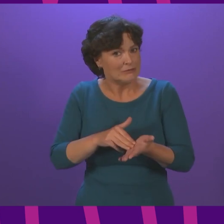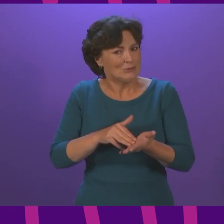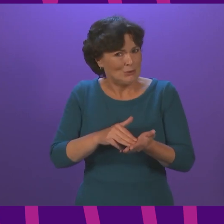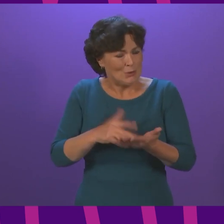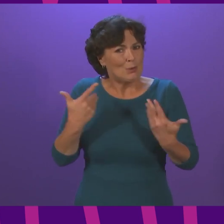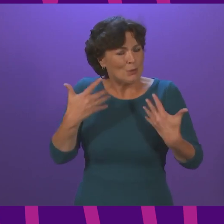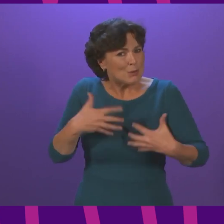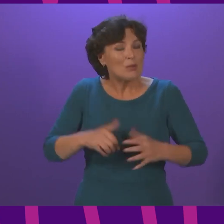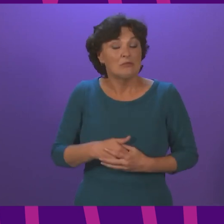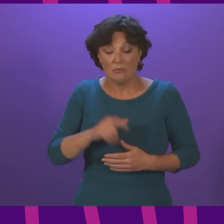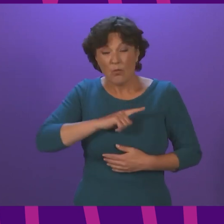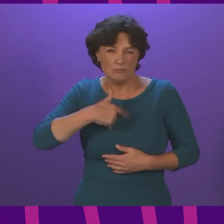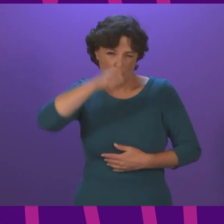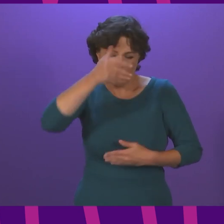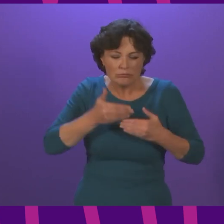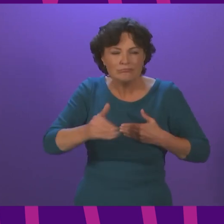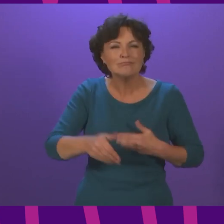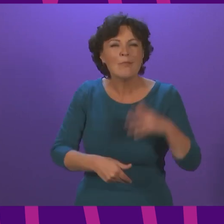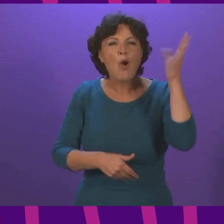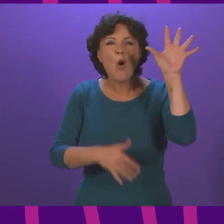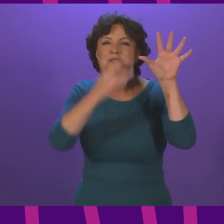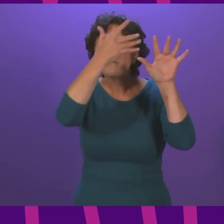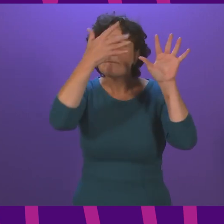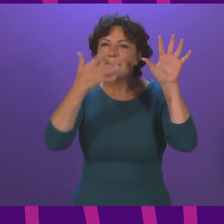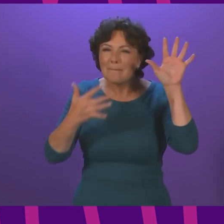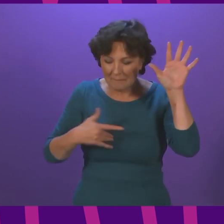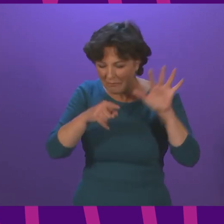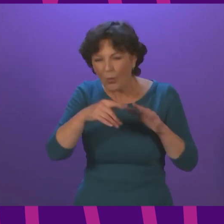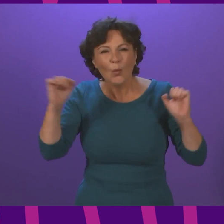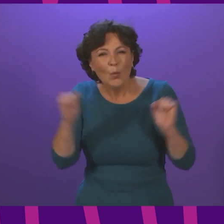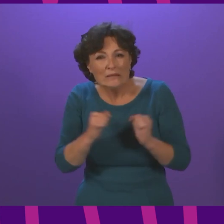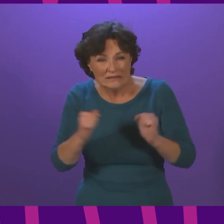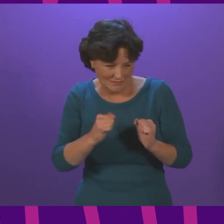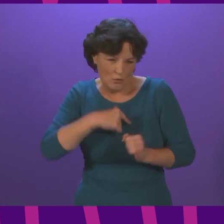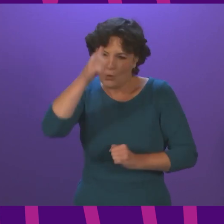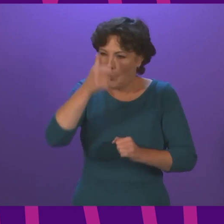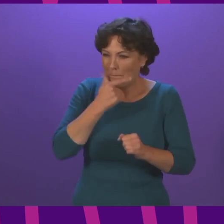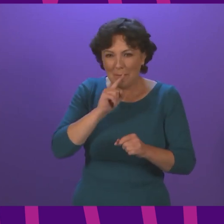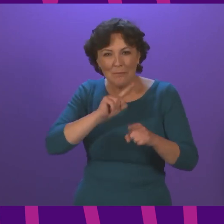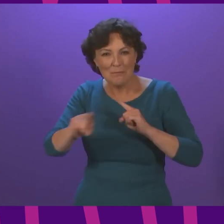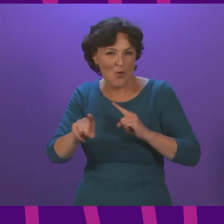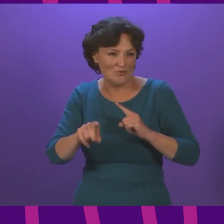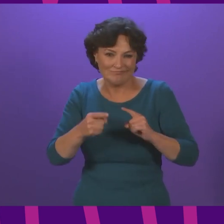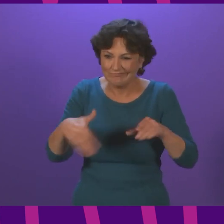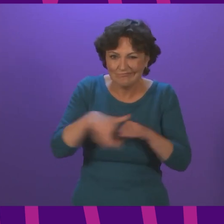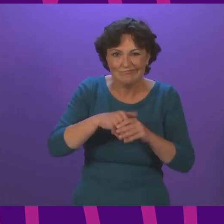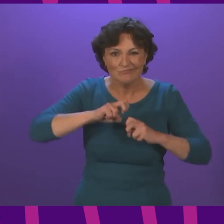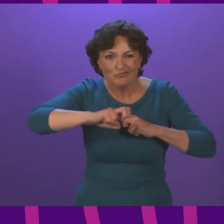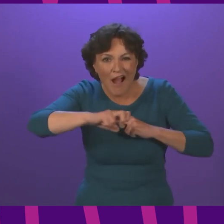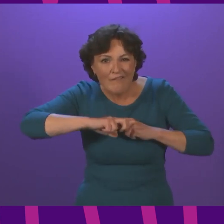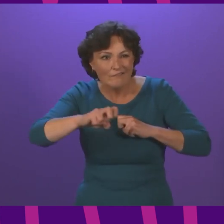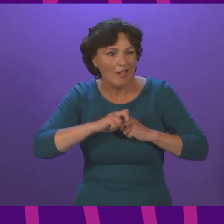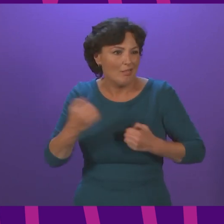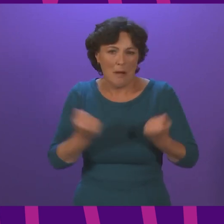into autumn and then winter, we do know that people will be meeting indoors more often or travelling by public transport rather than